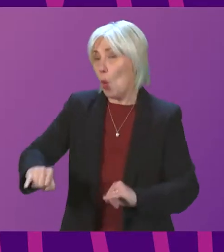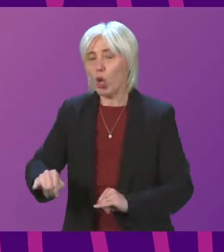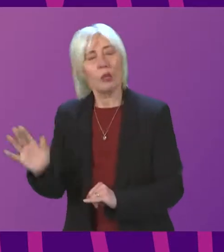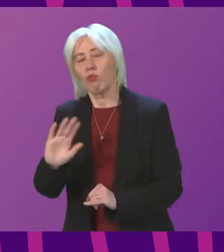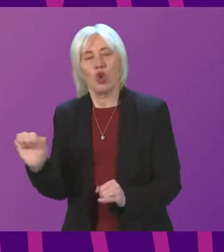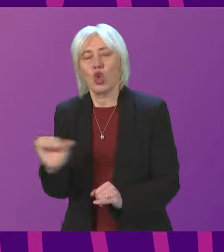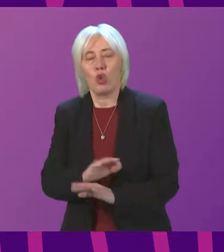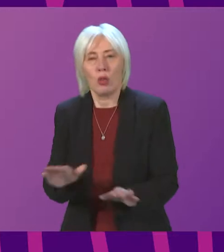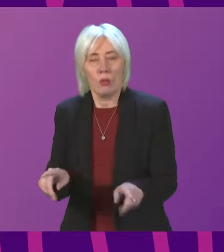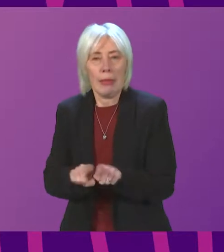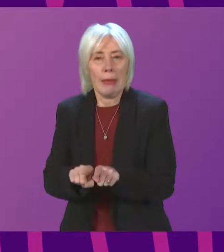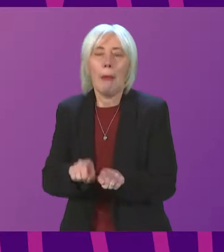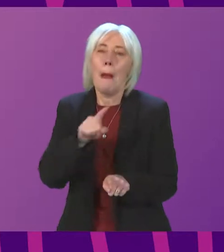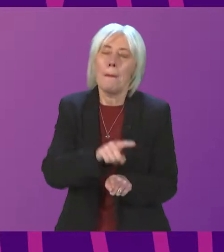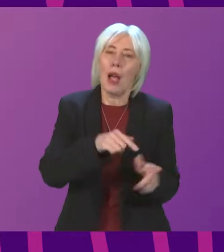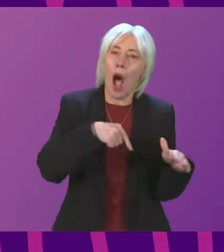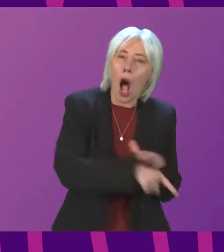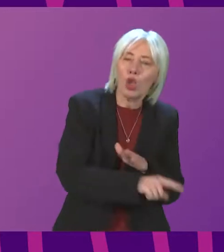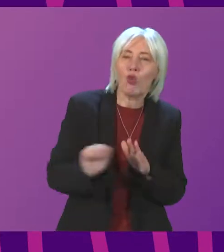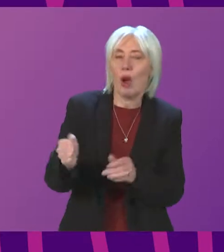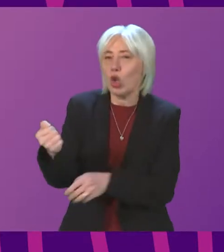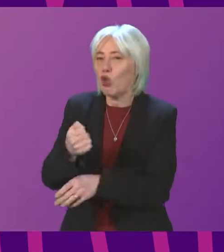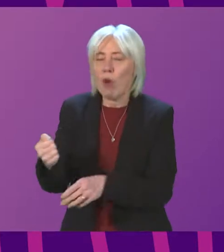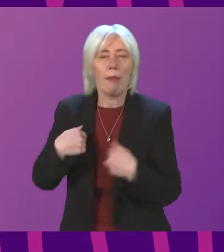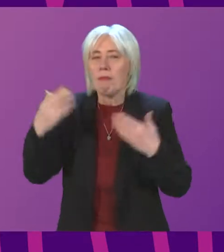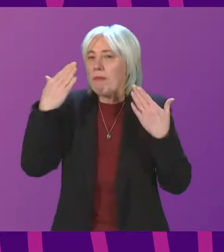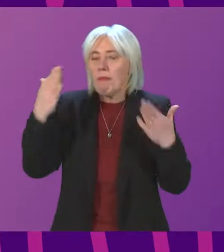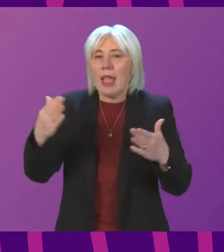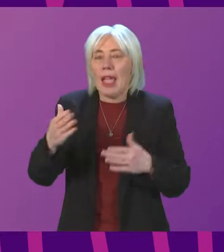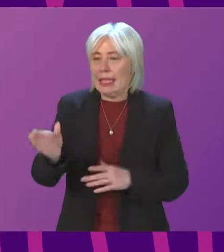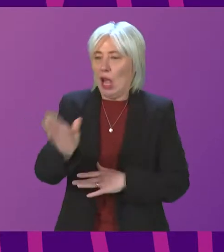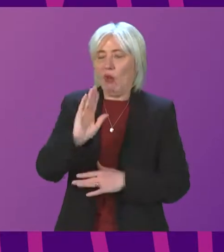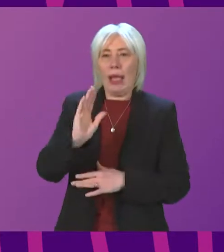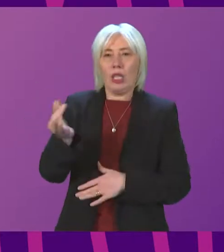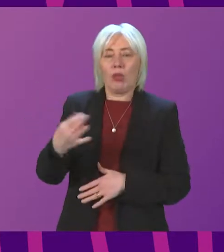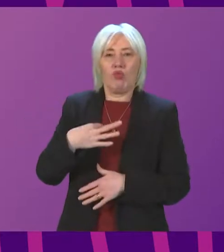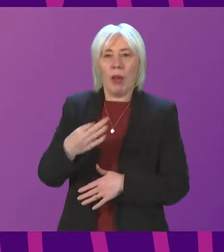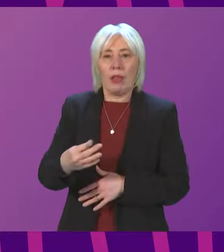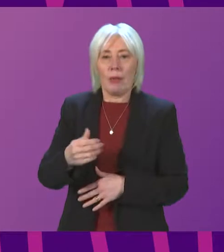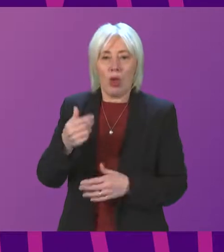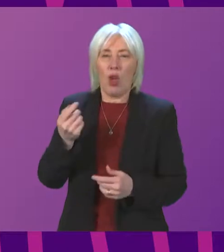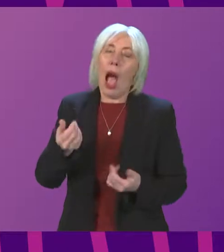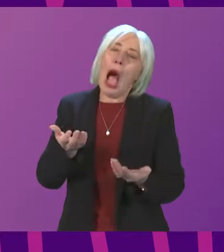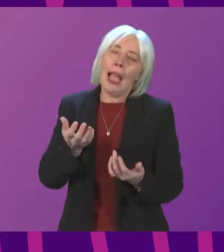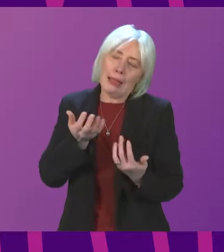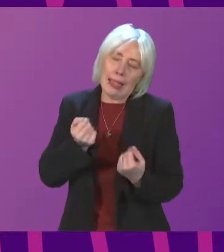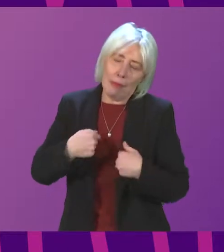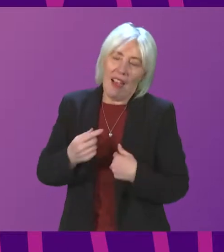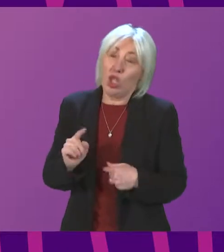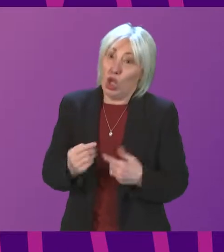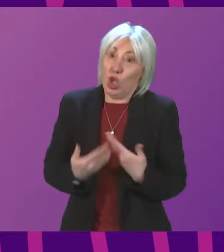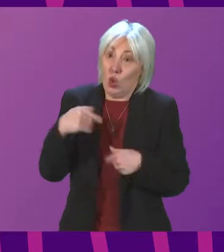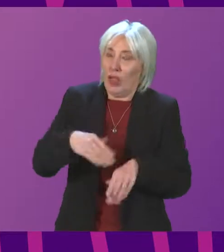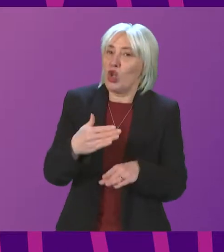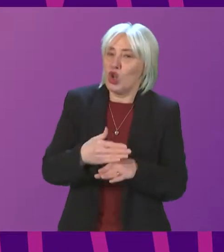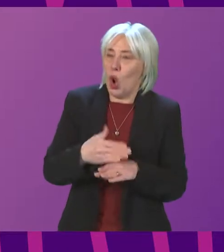the specifics on SPT and Edinburgh Trams, I've received no direct representation on this matter. He might appreciate having just been in post. But if you would like to share that information with my